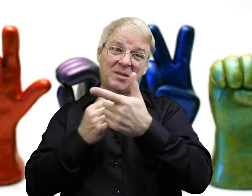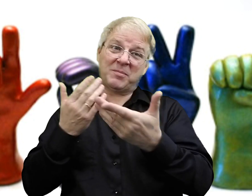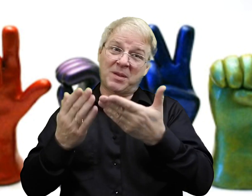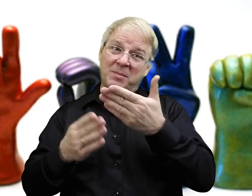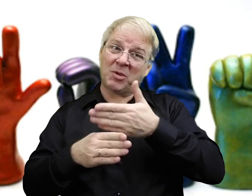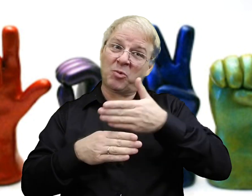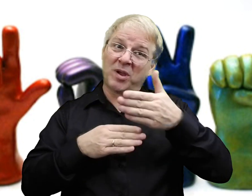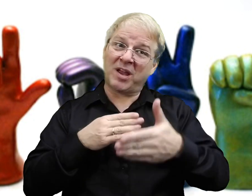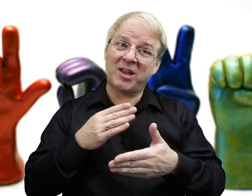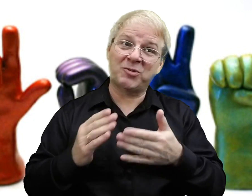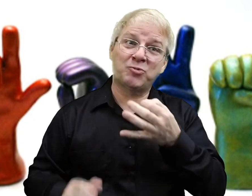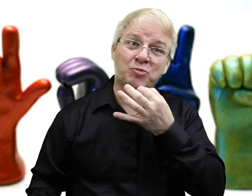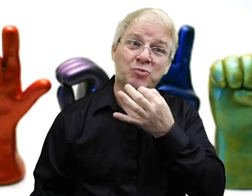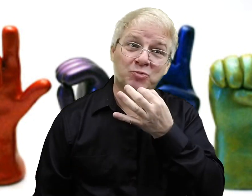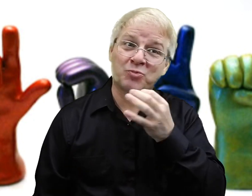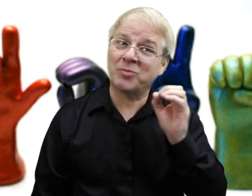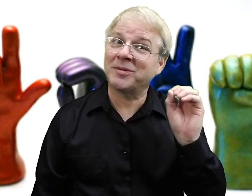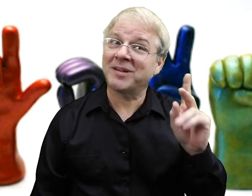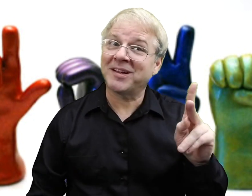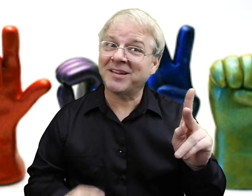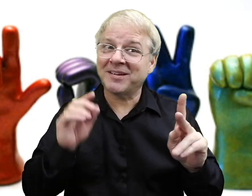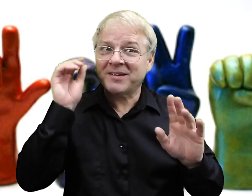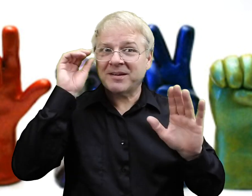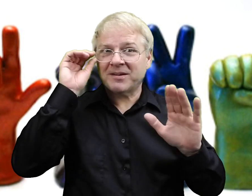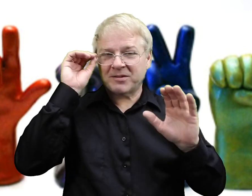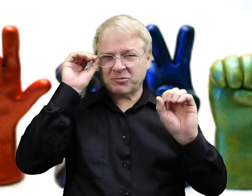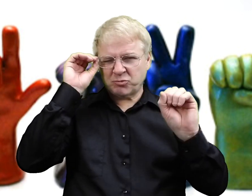Then your conversation with them might be over really soon. Okay?